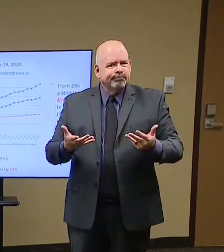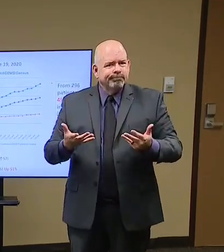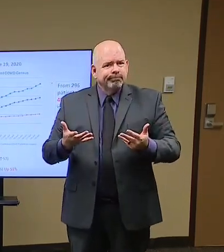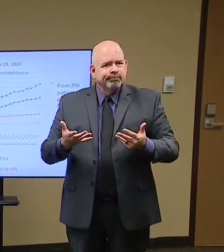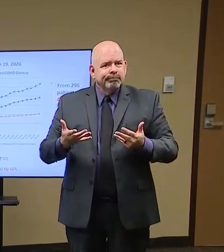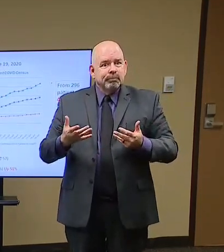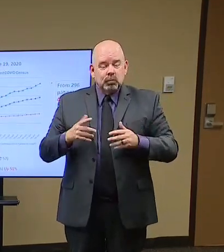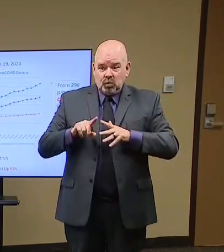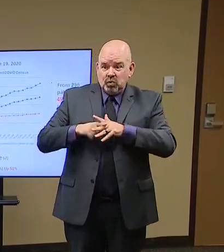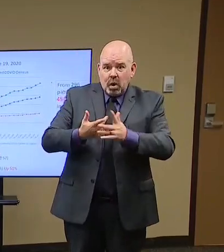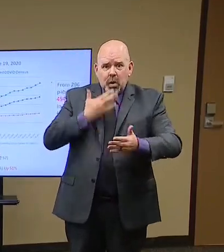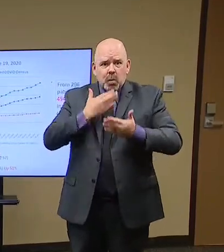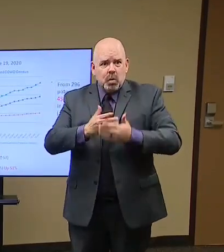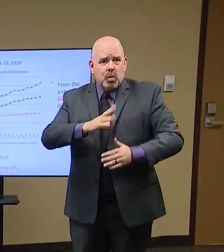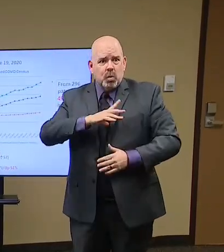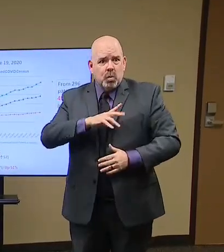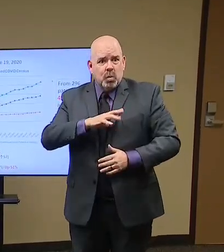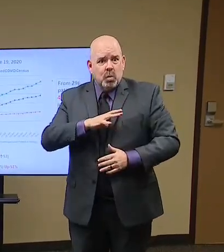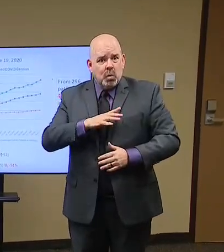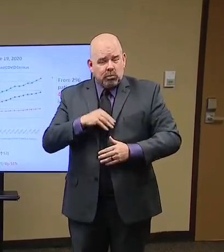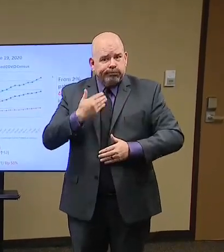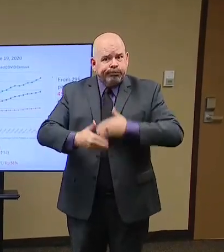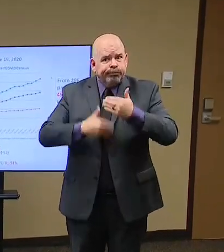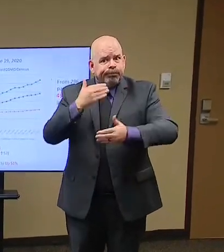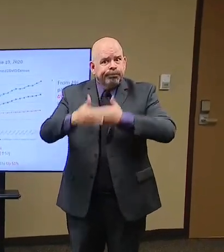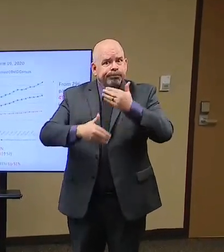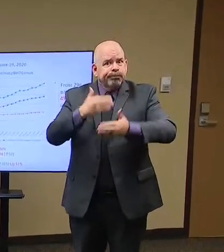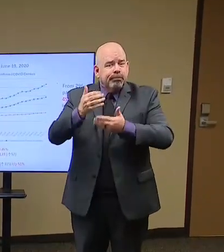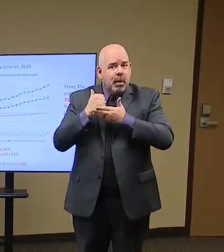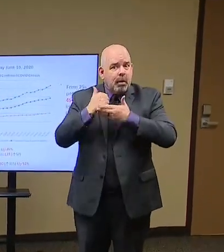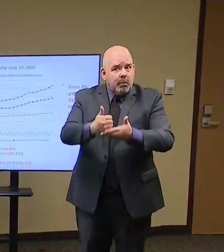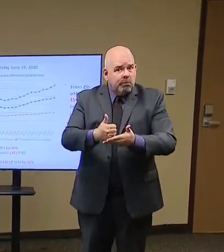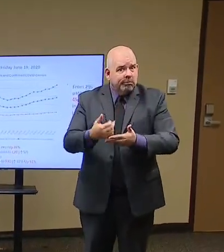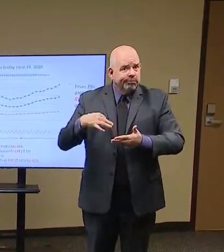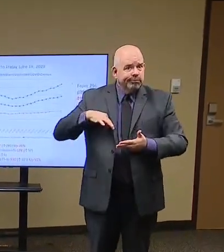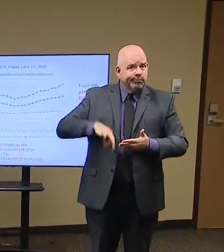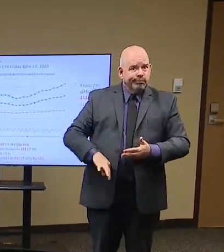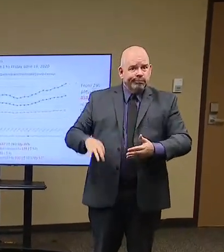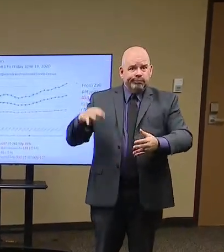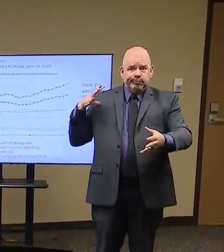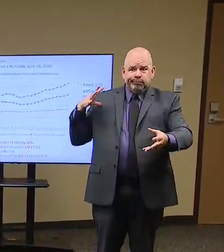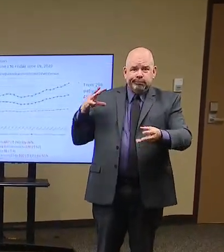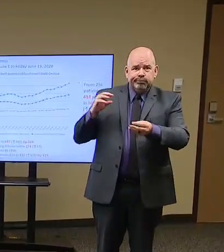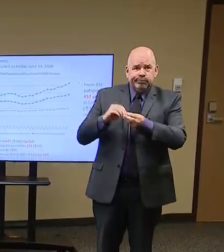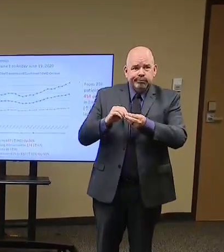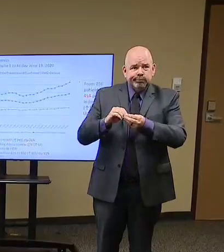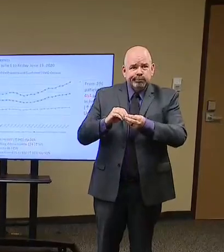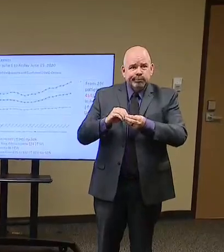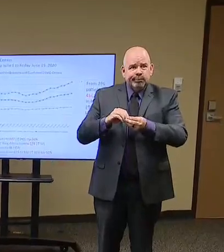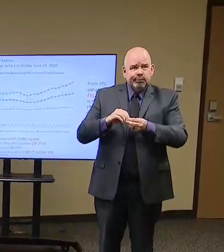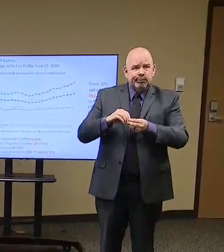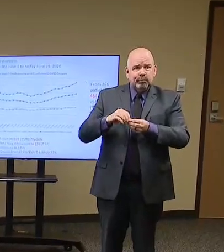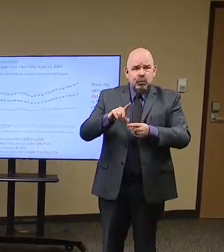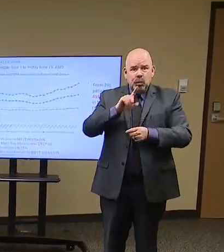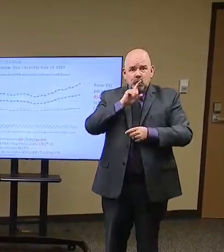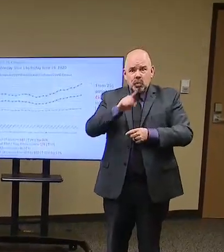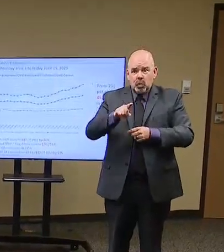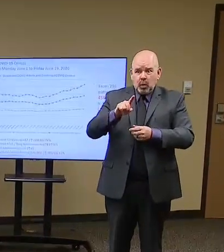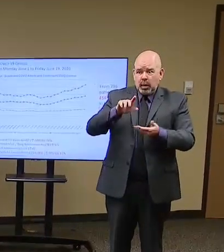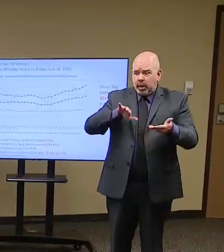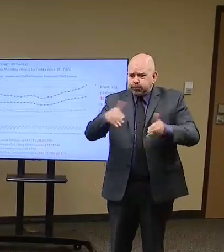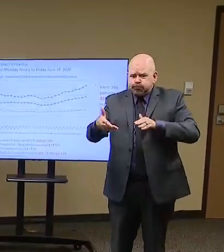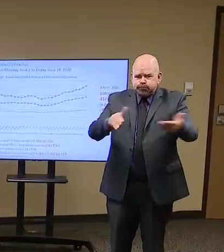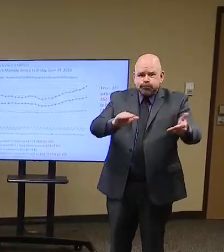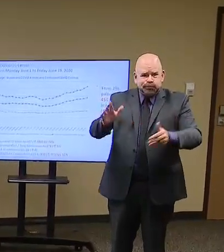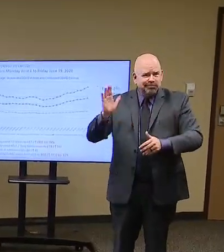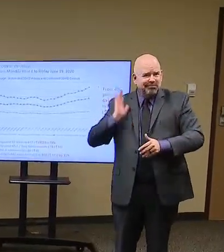result, we had less deaths than the other big states and less disease than the other big